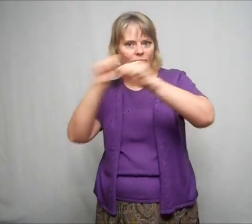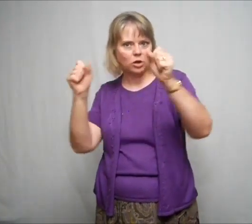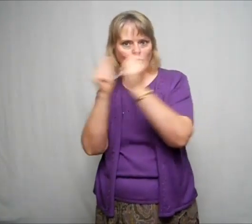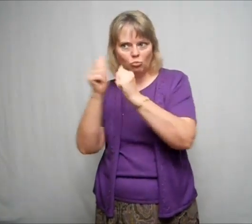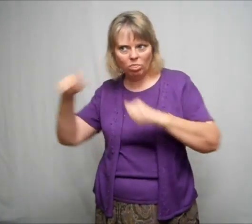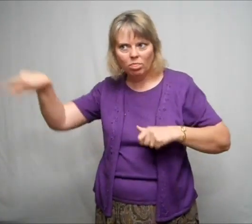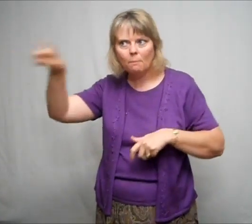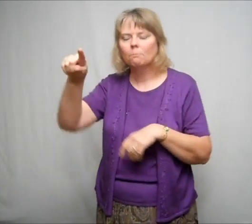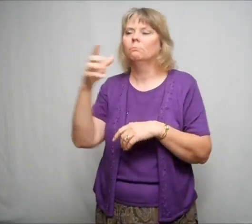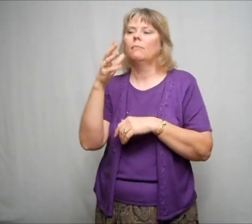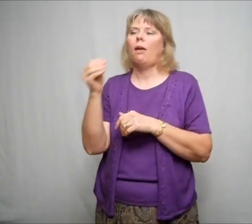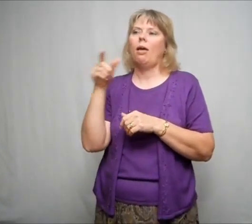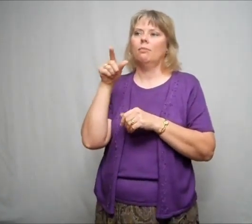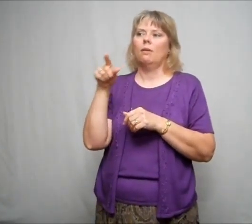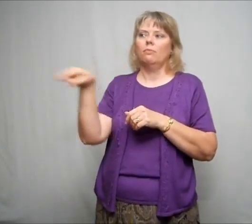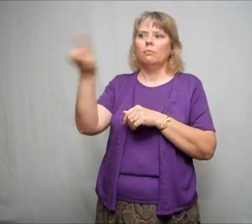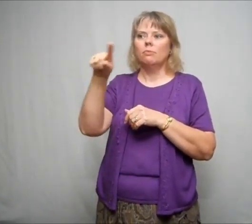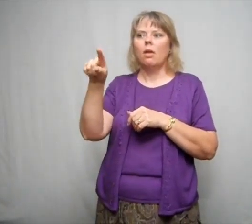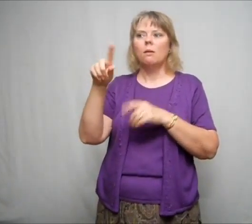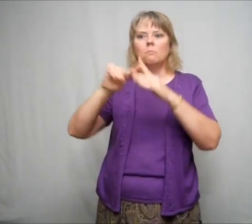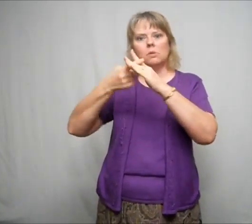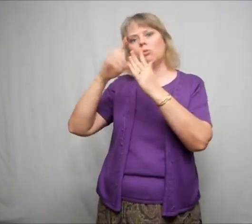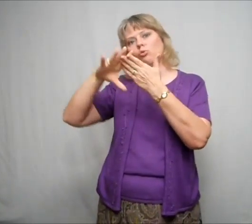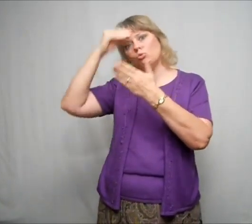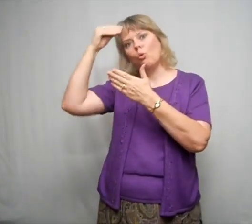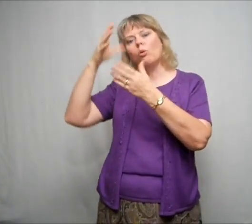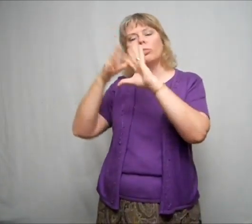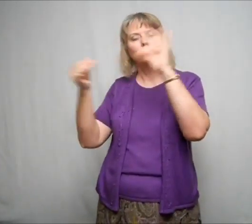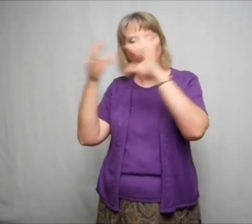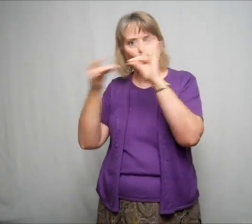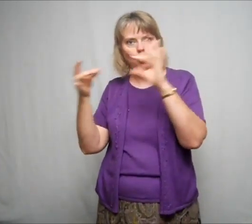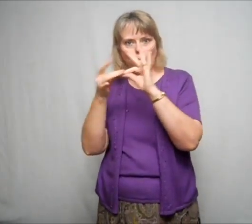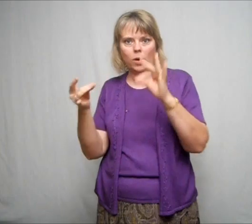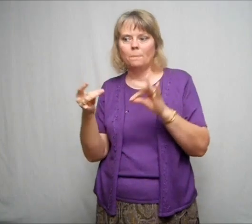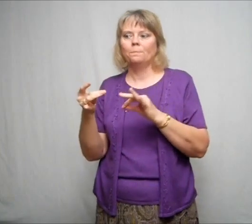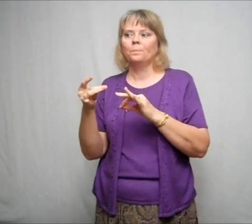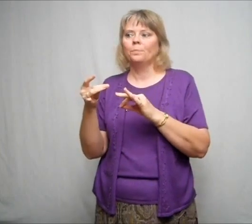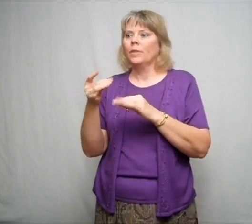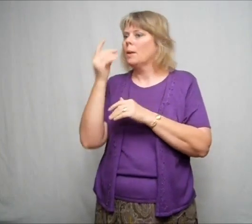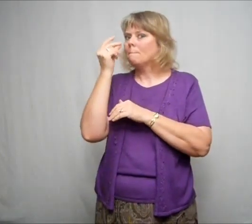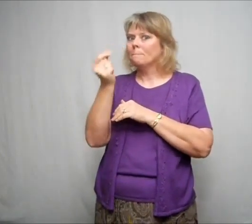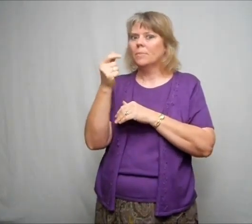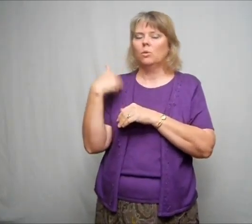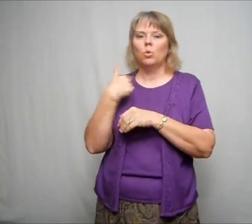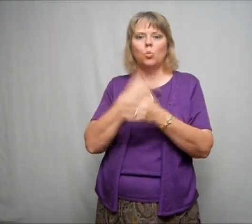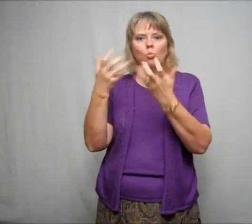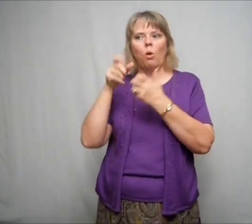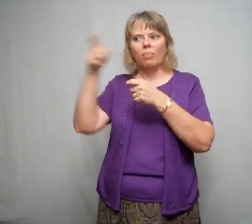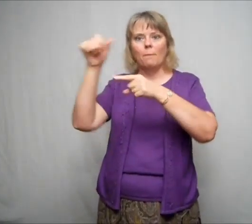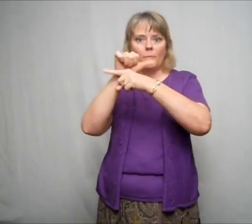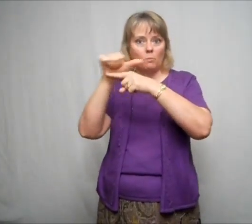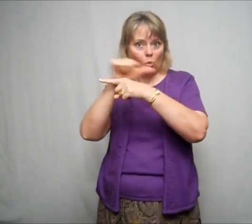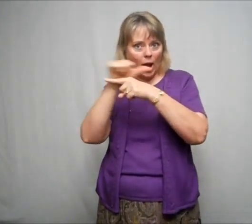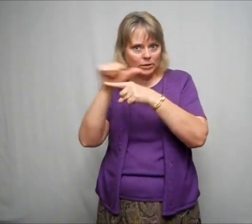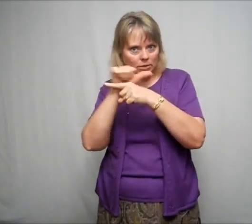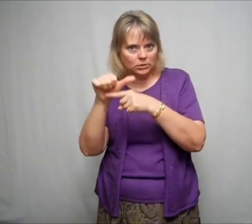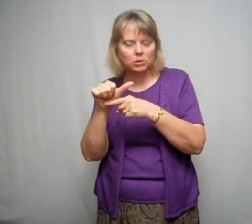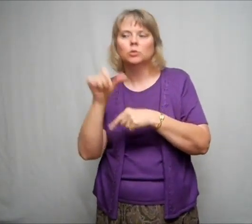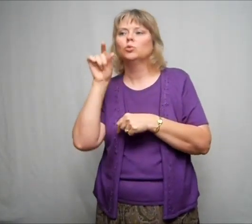We wanted to be able to share the story of salvation with the kids so they would learn the story. And right away, we wanted them to begin